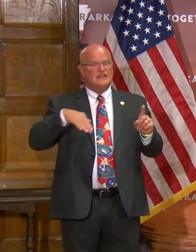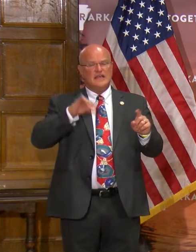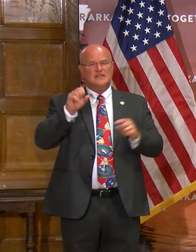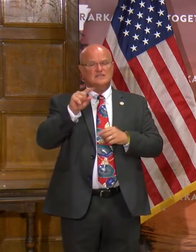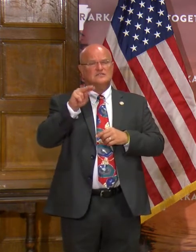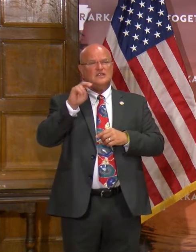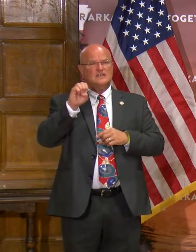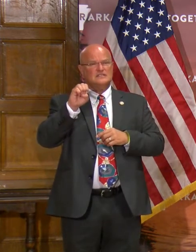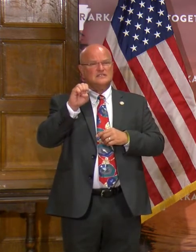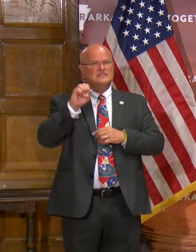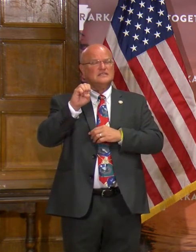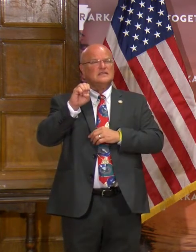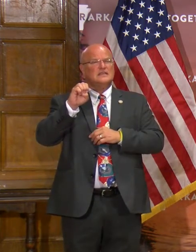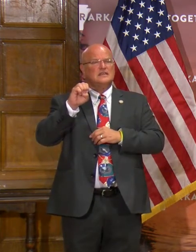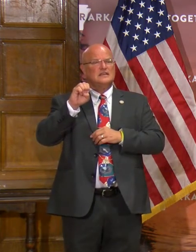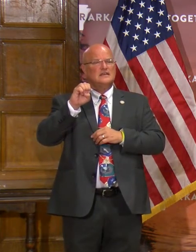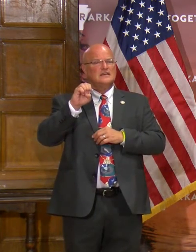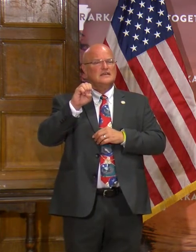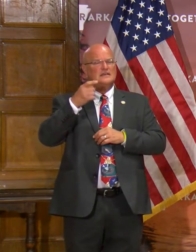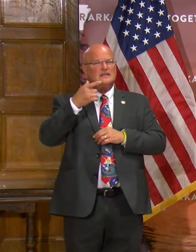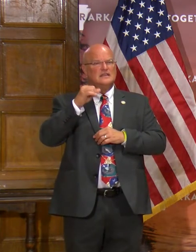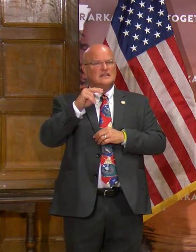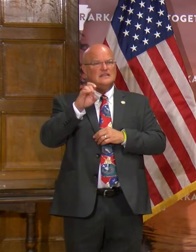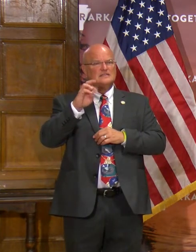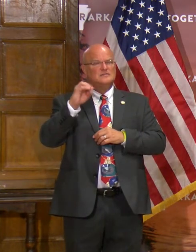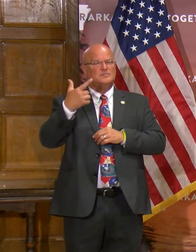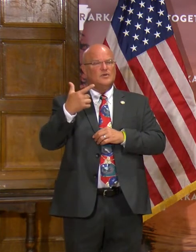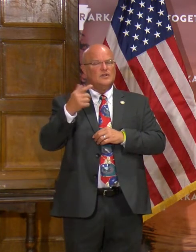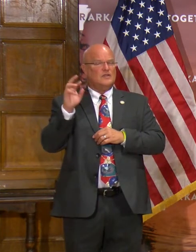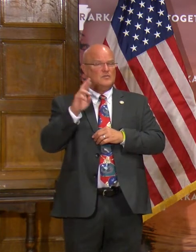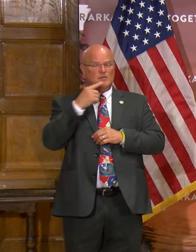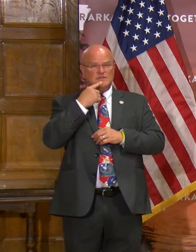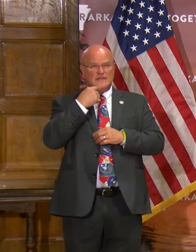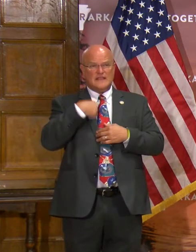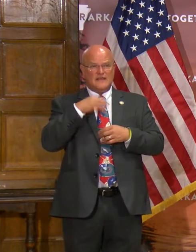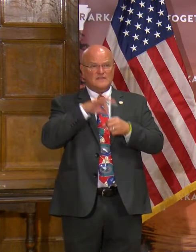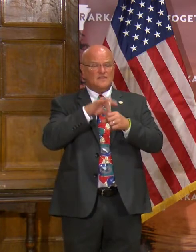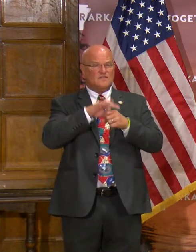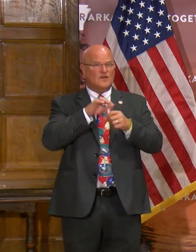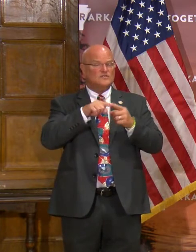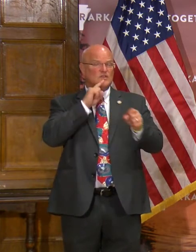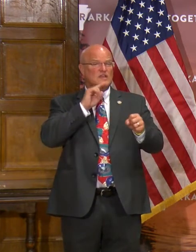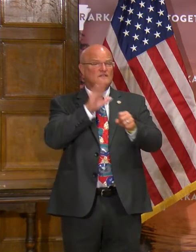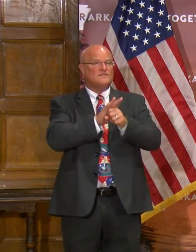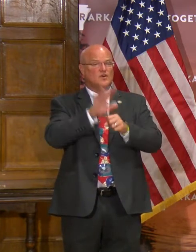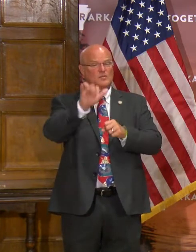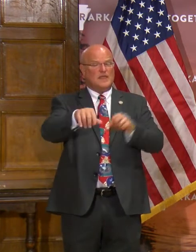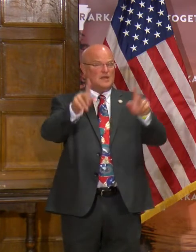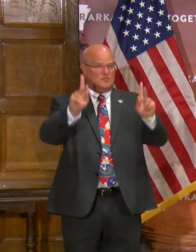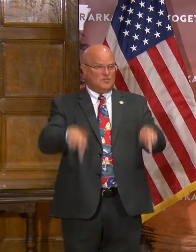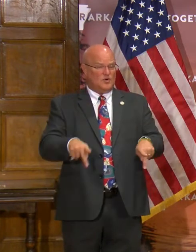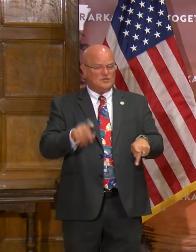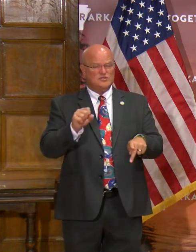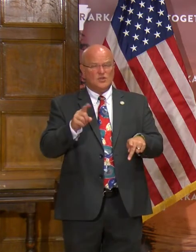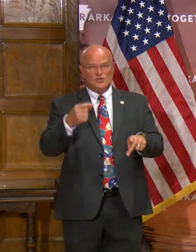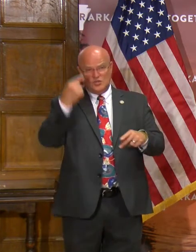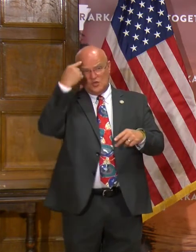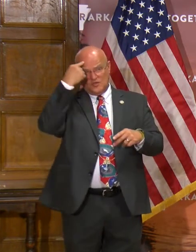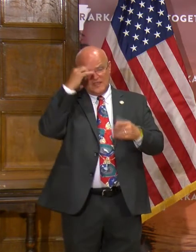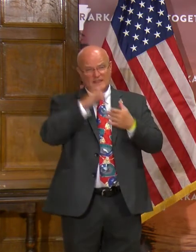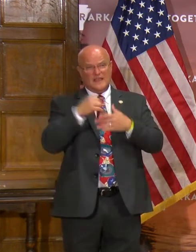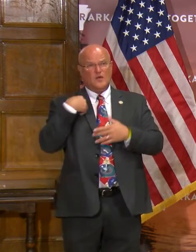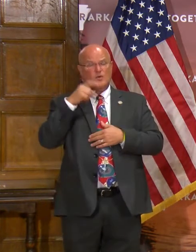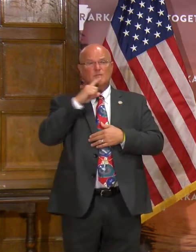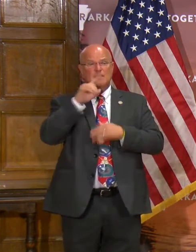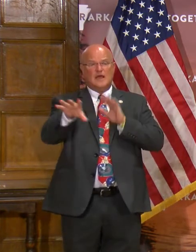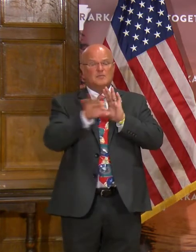Ginsburg's seat on Saturday. Republicans, they indicate they have the votes to confirm that person. So do you think that we